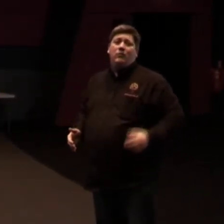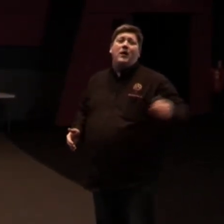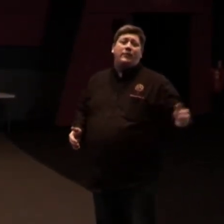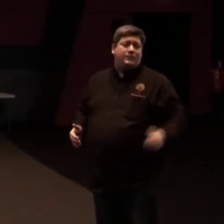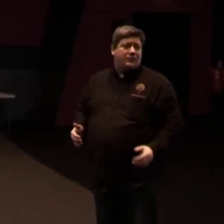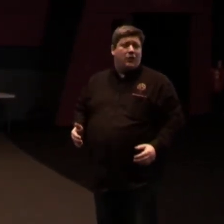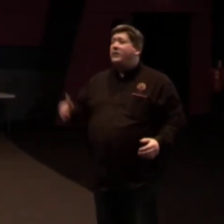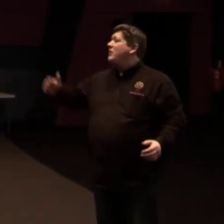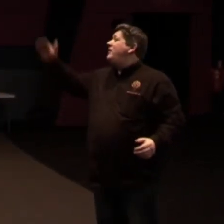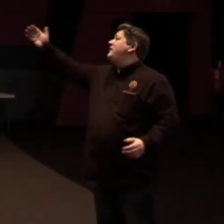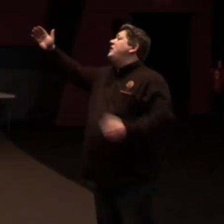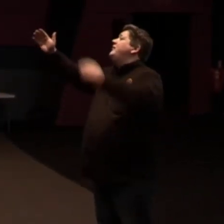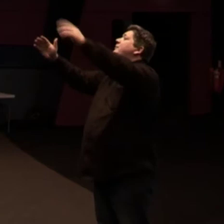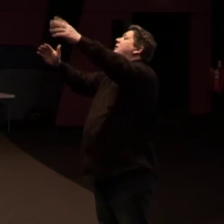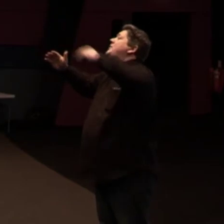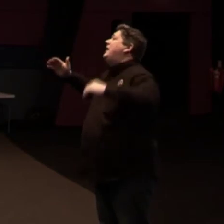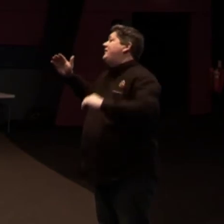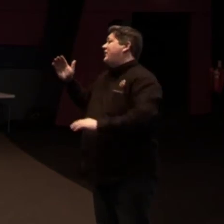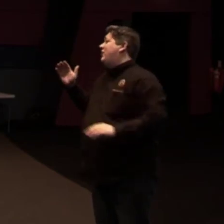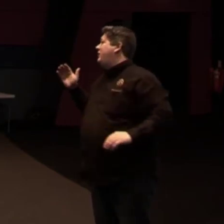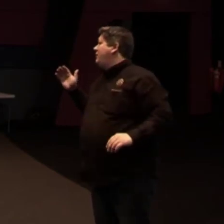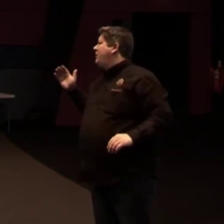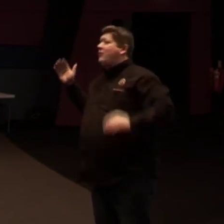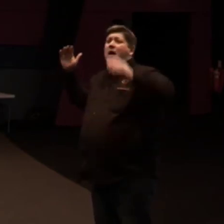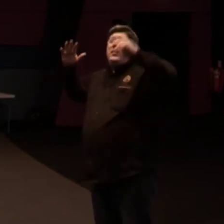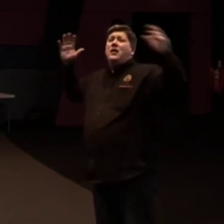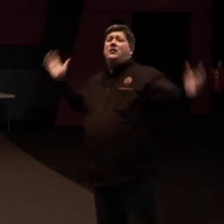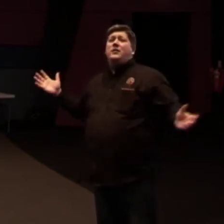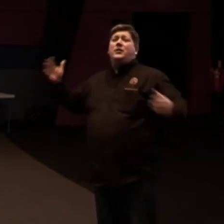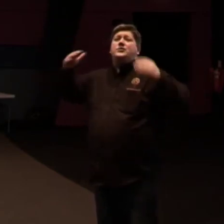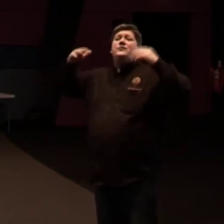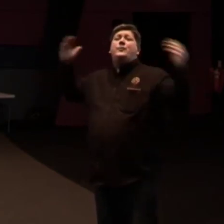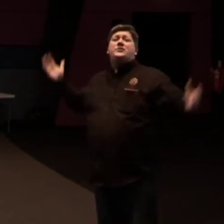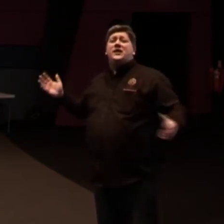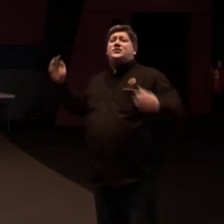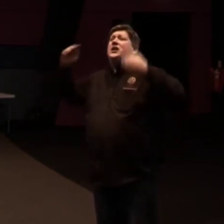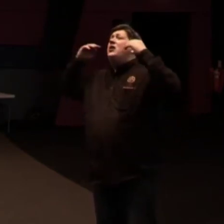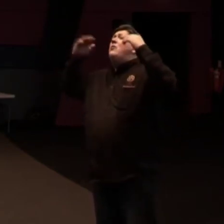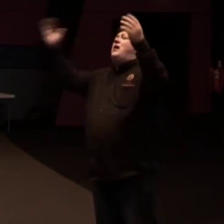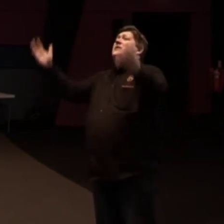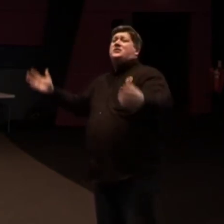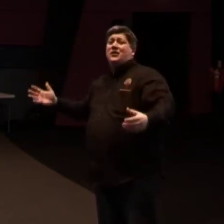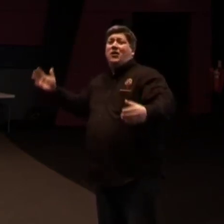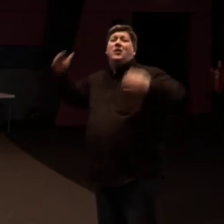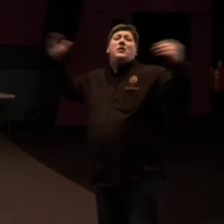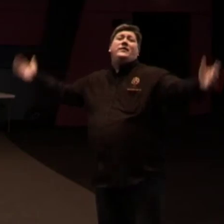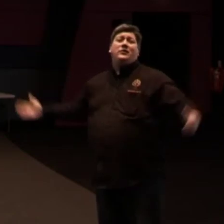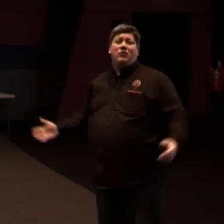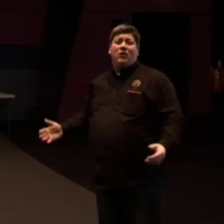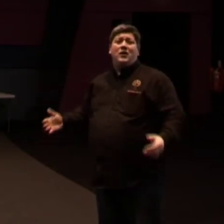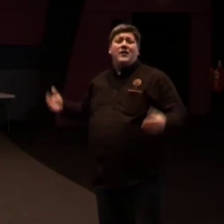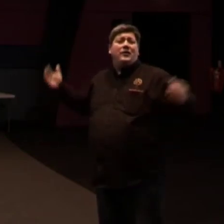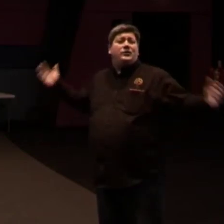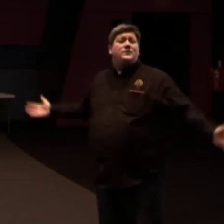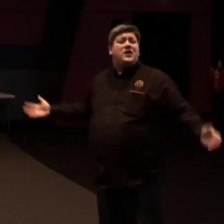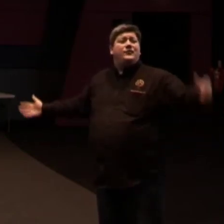do wrong? Why have I lost my job? What have I done for you to punish me like this guy? And why? A sinful person gets sick. Why am I sick, God? What have I done